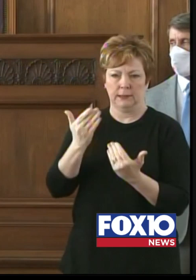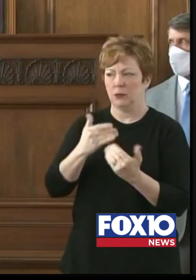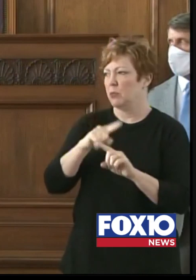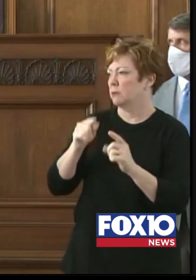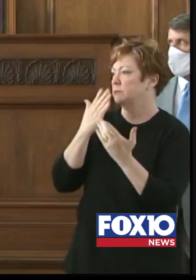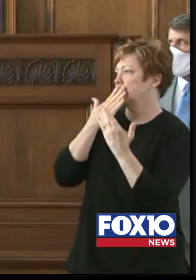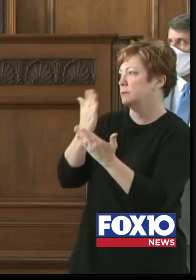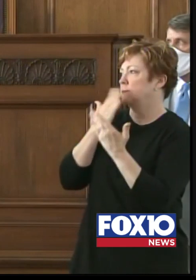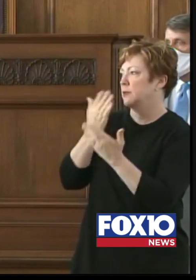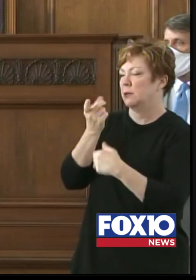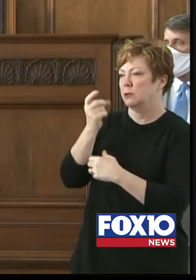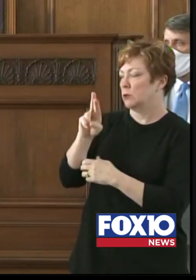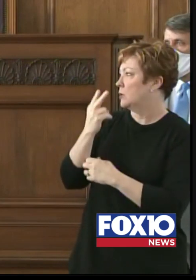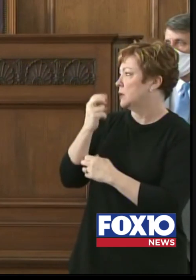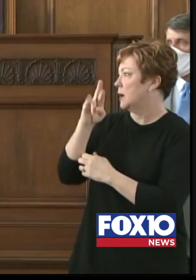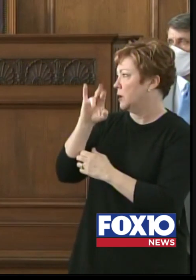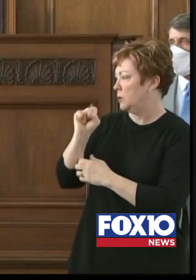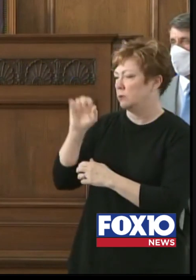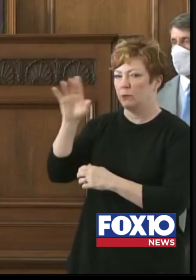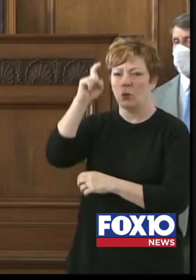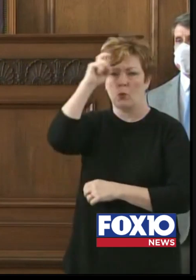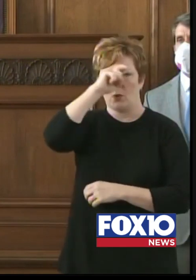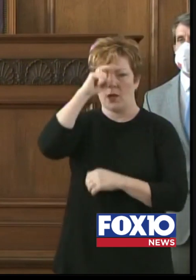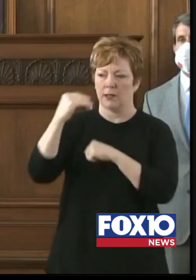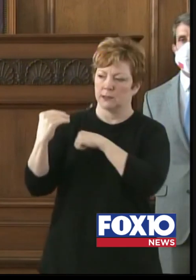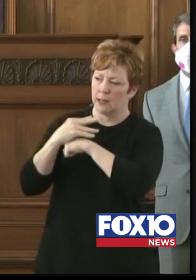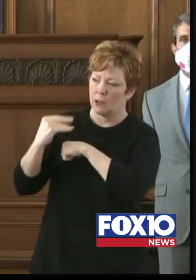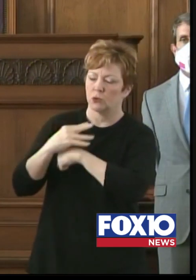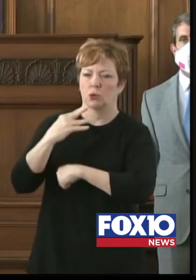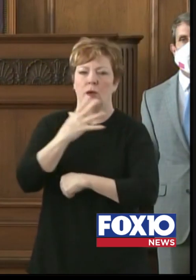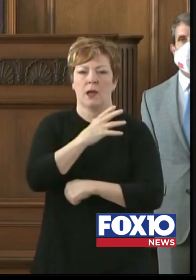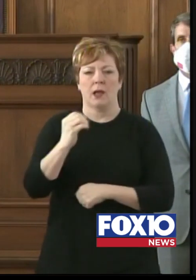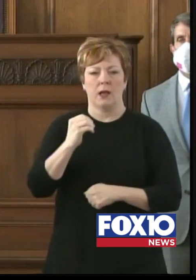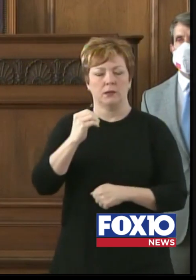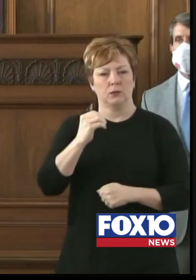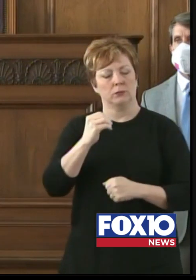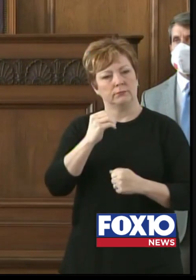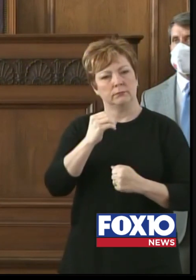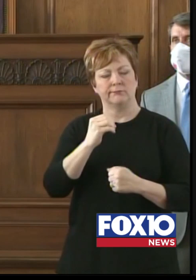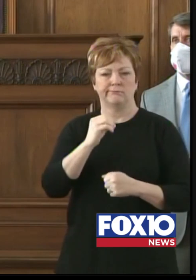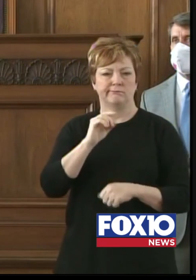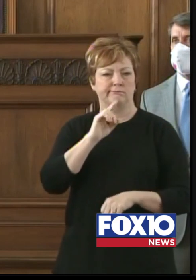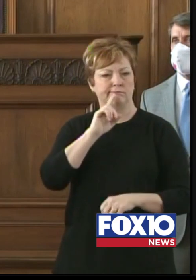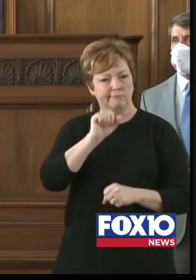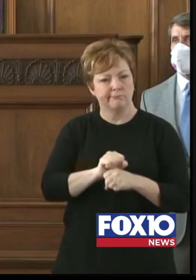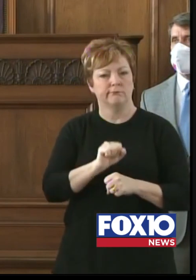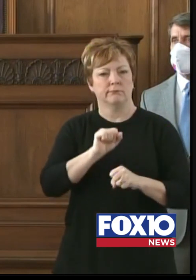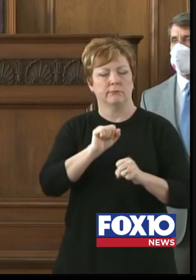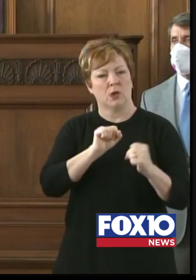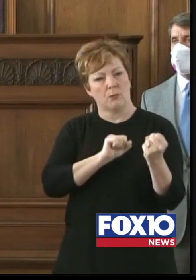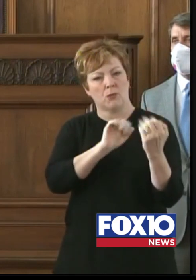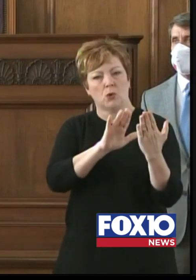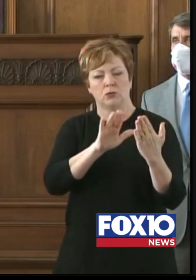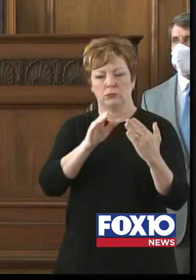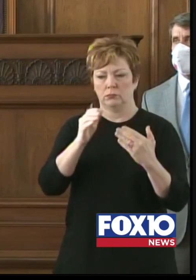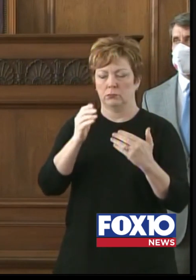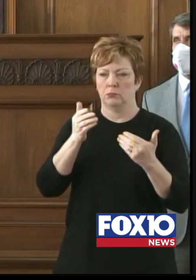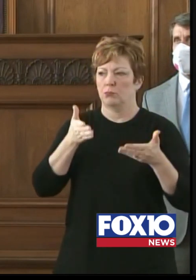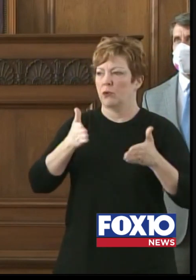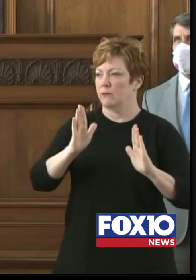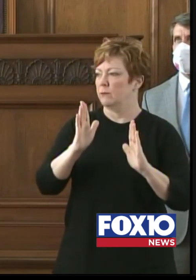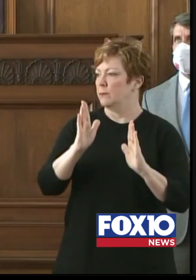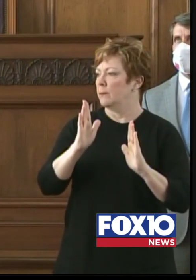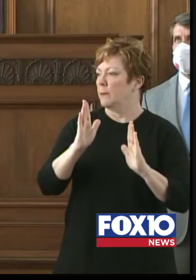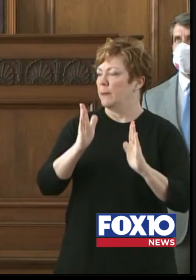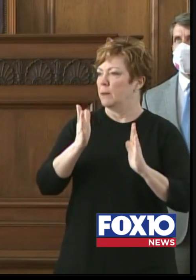you, Dr. Harris, for your wise counsel and your realistic approach as you have provided great leadership for